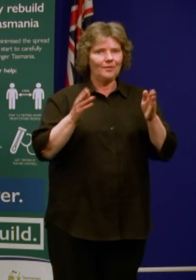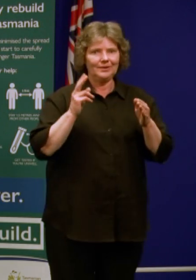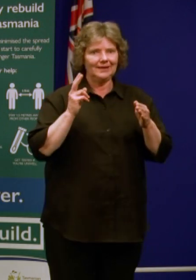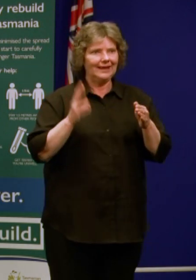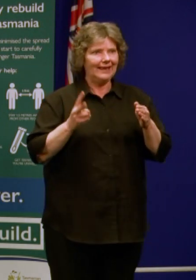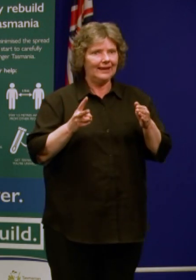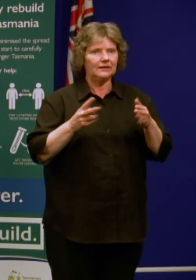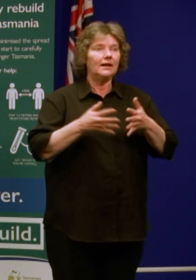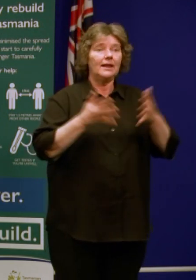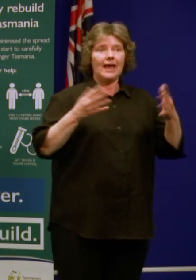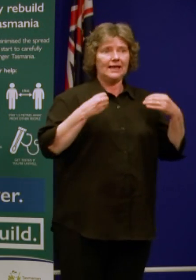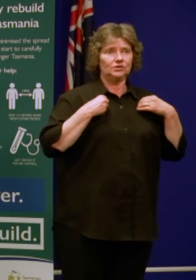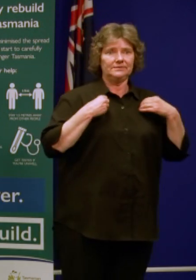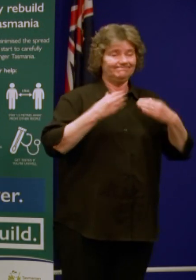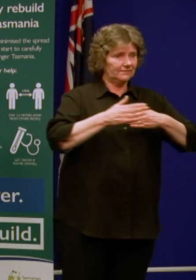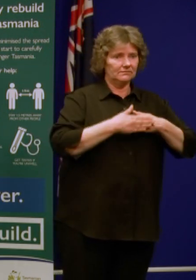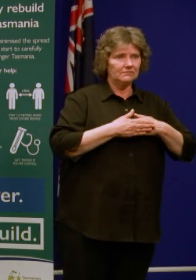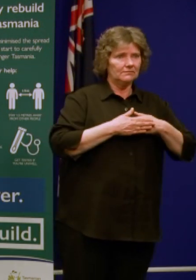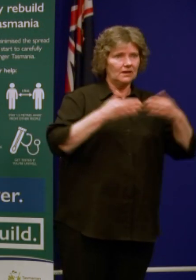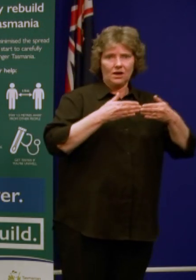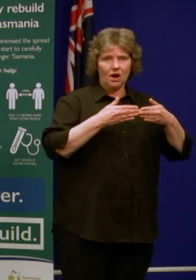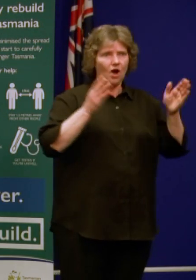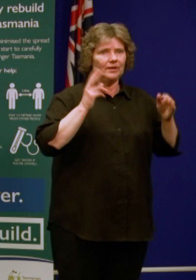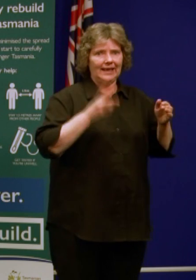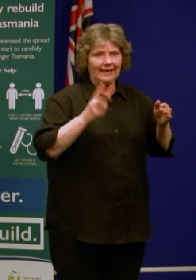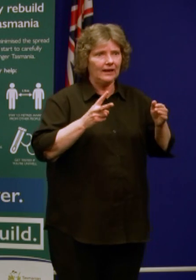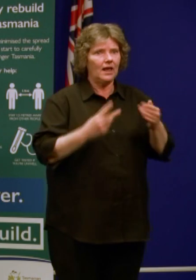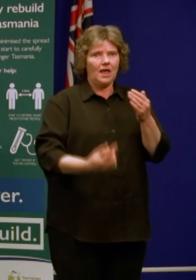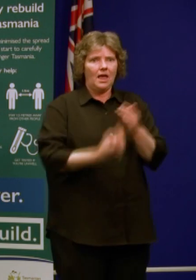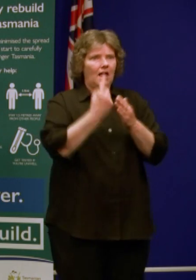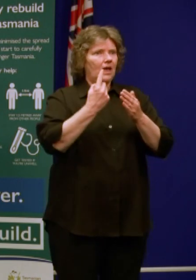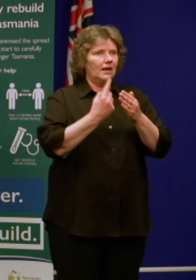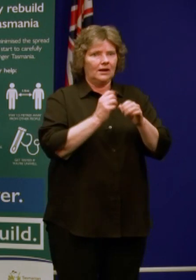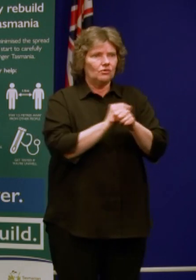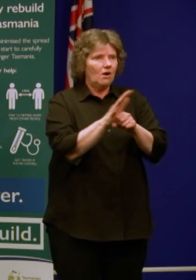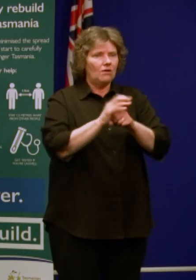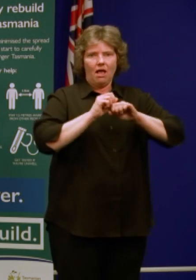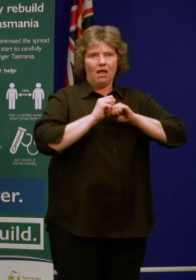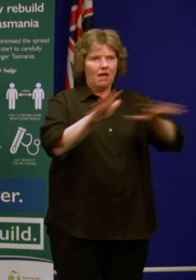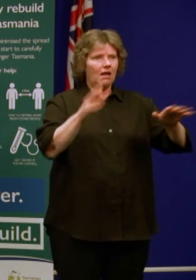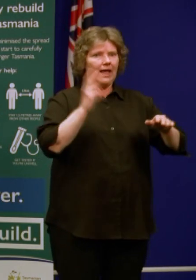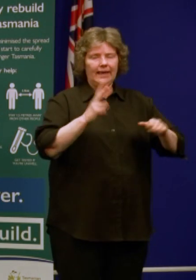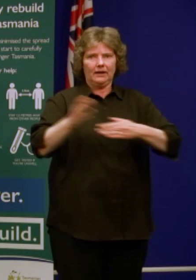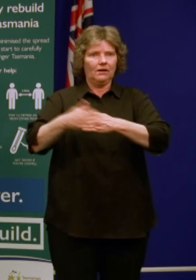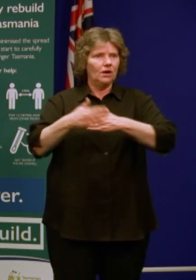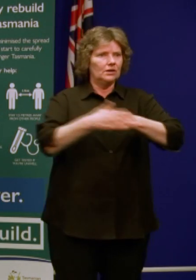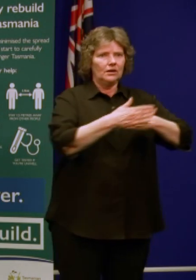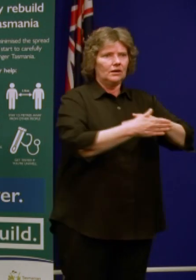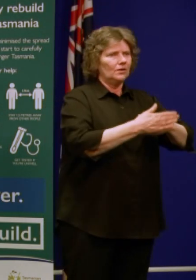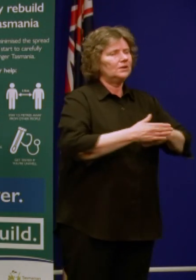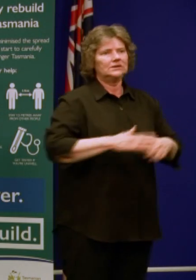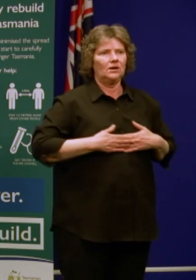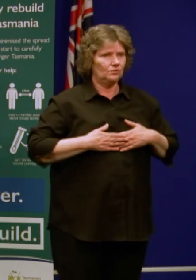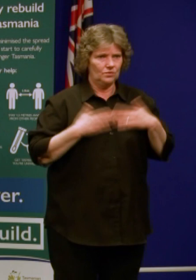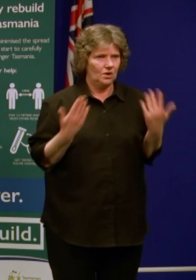larger scale as well and a second wave would be devastating. I cannot stress that enough but importantly we are in a good